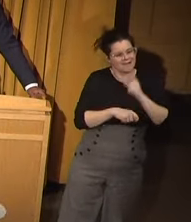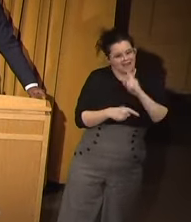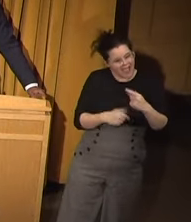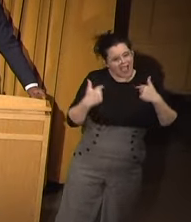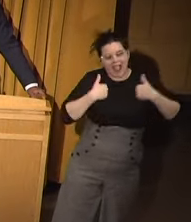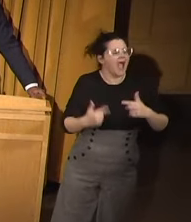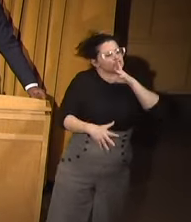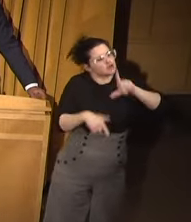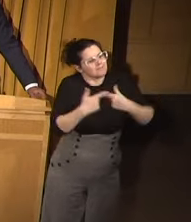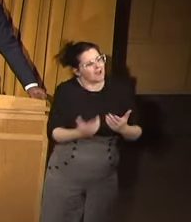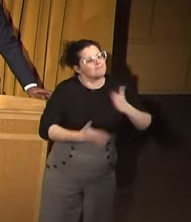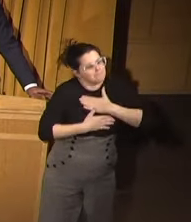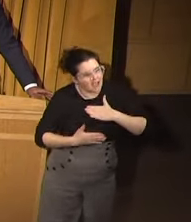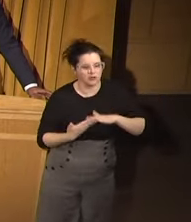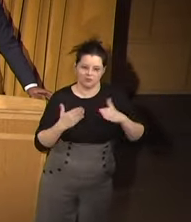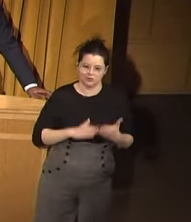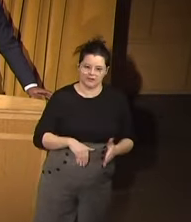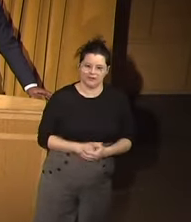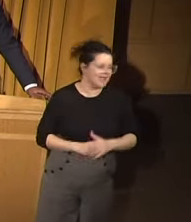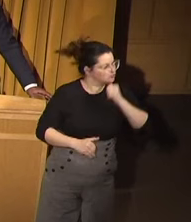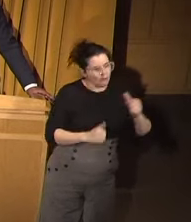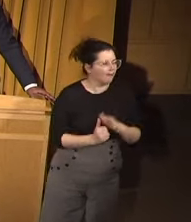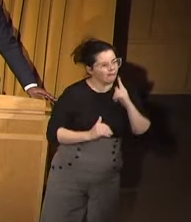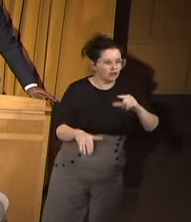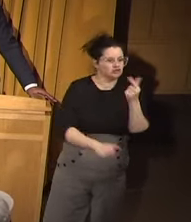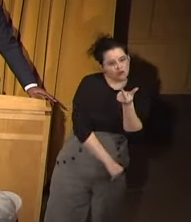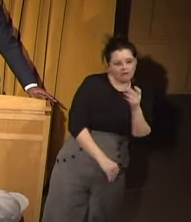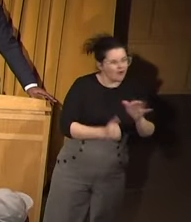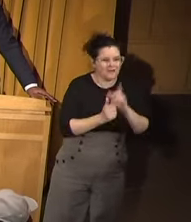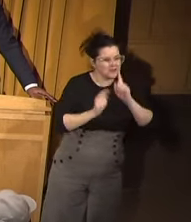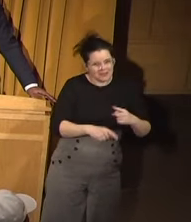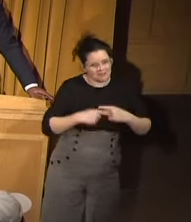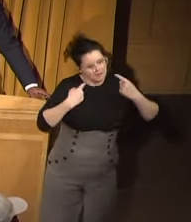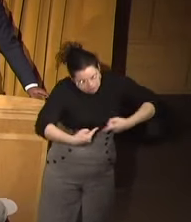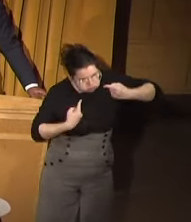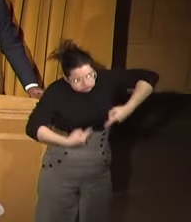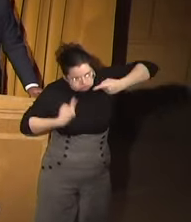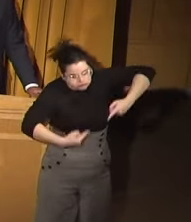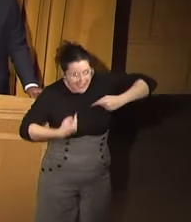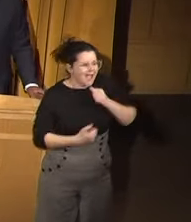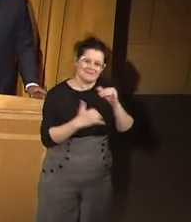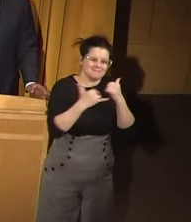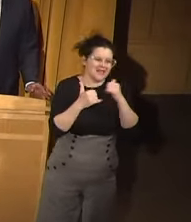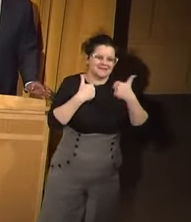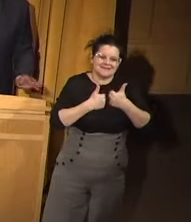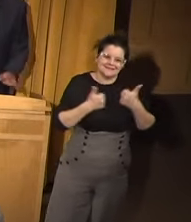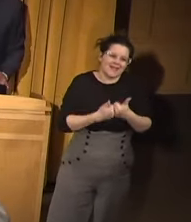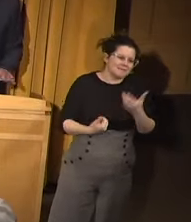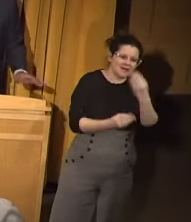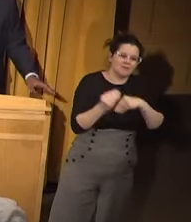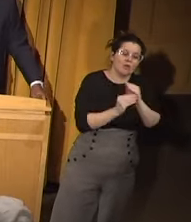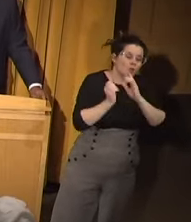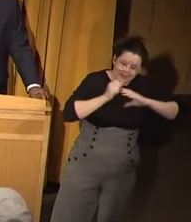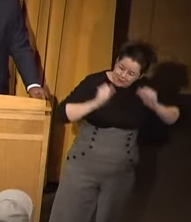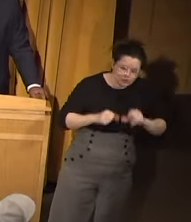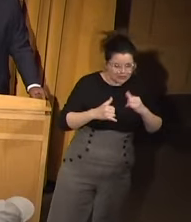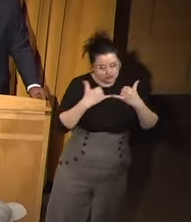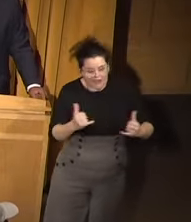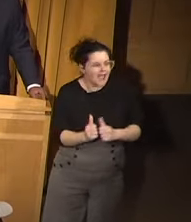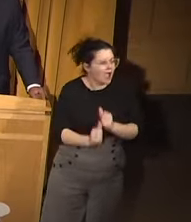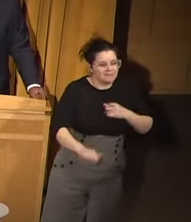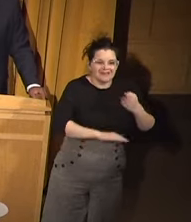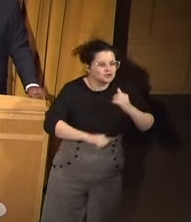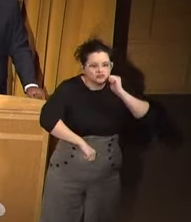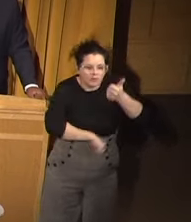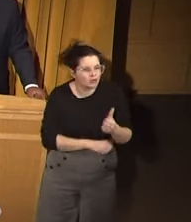taking off. I'm talking about my community. Don't just play George Floyd. We've been suffering. Yeah. No, I ain't going to play this game, though. We can do this today. I'll be